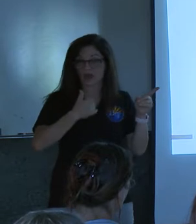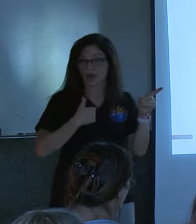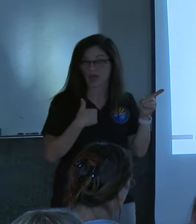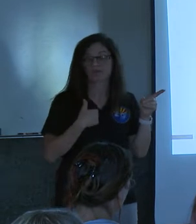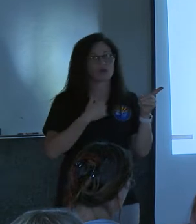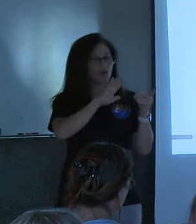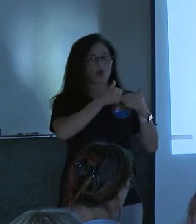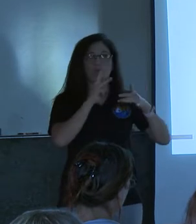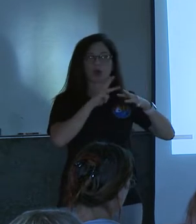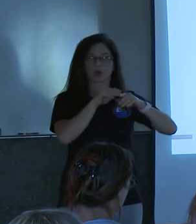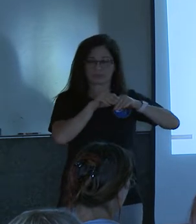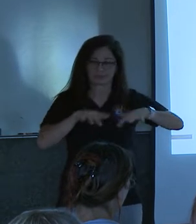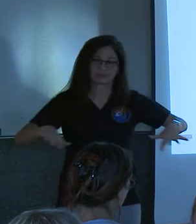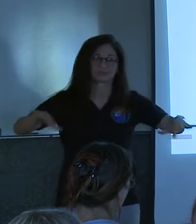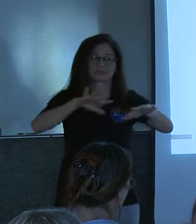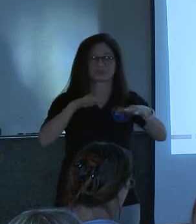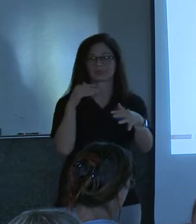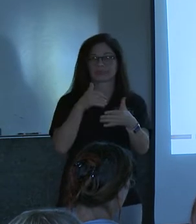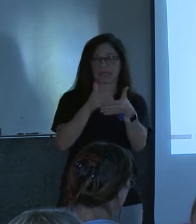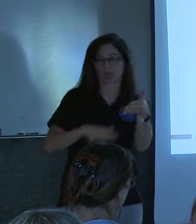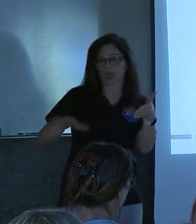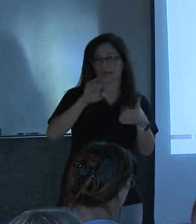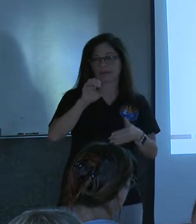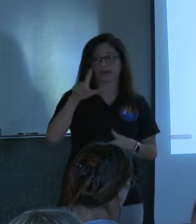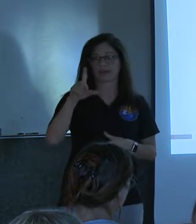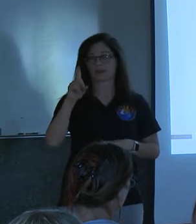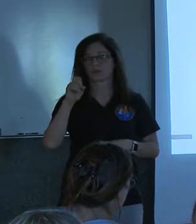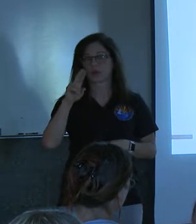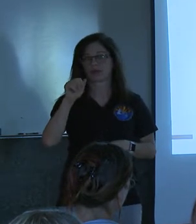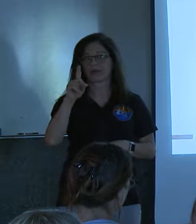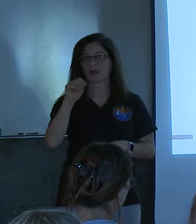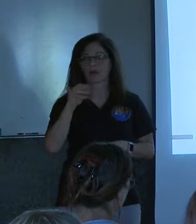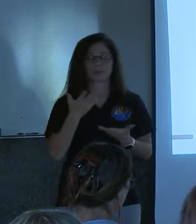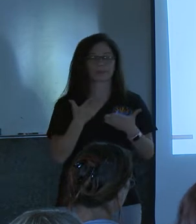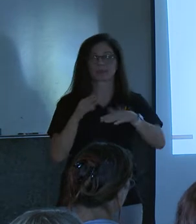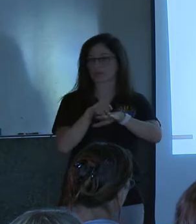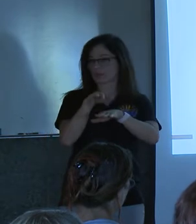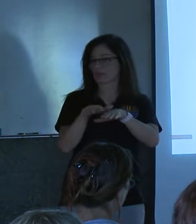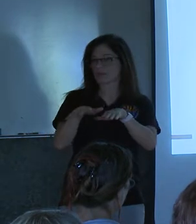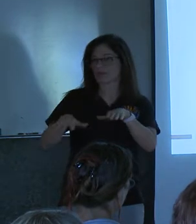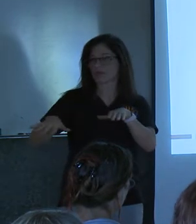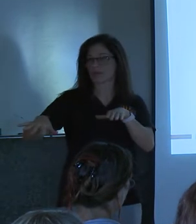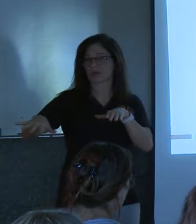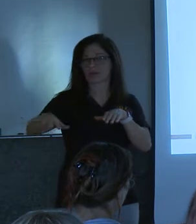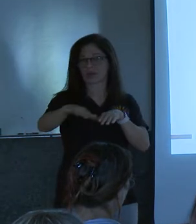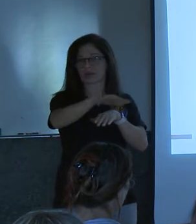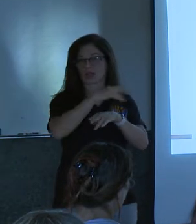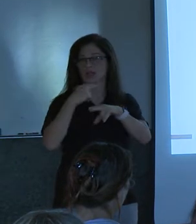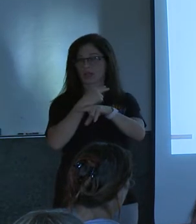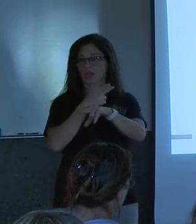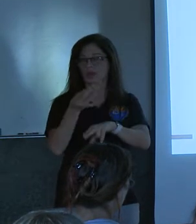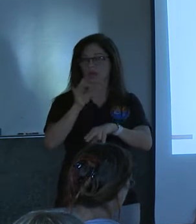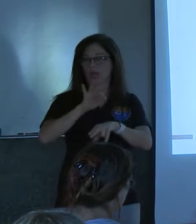residential neighborhoods down there by Helderado and potentially flowed across Highway